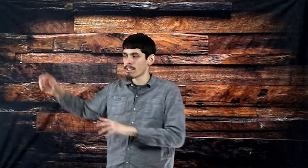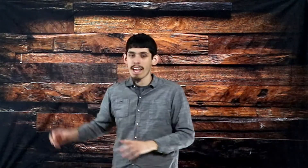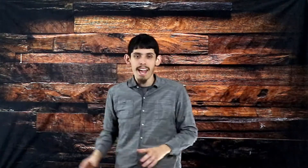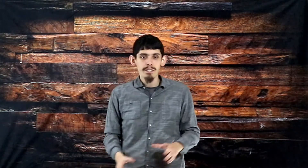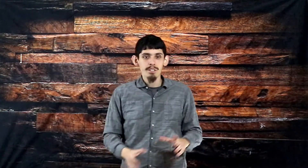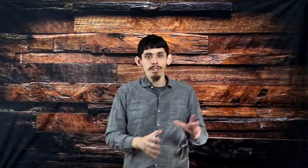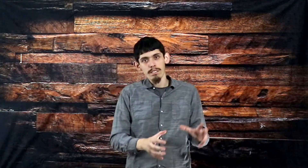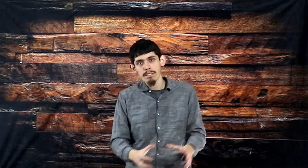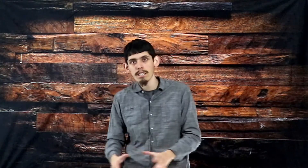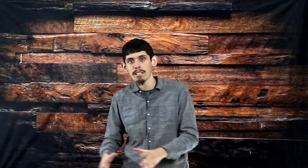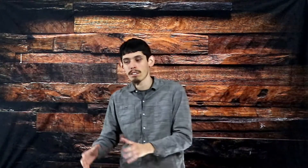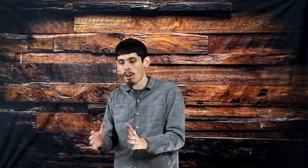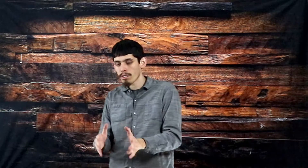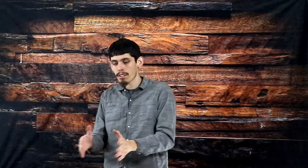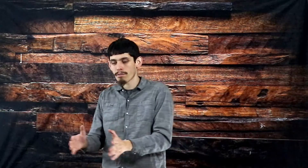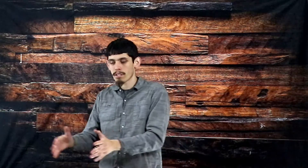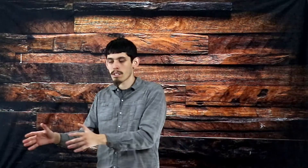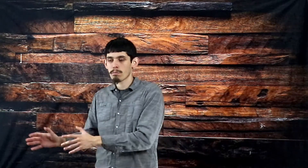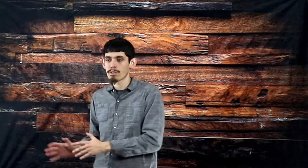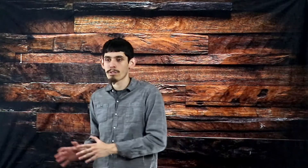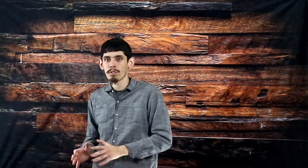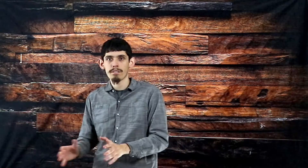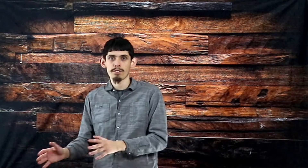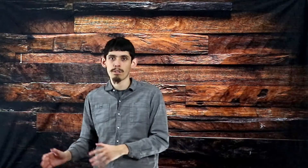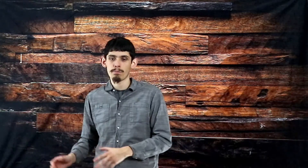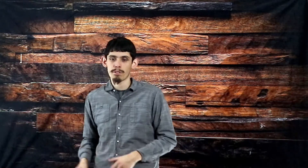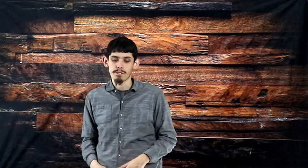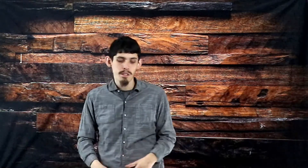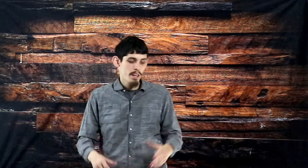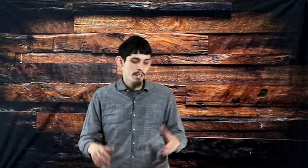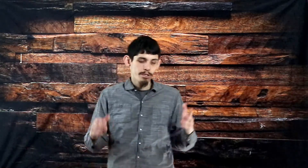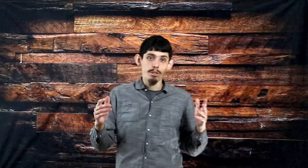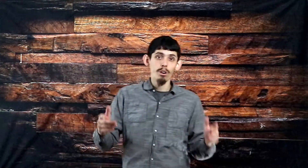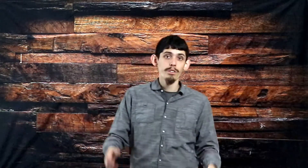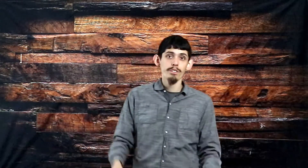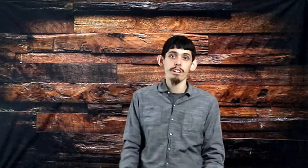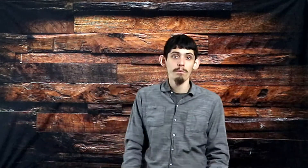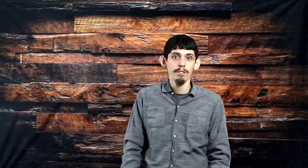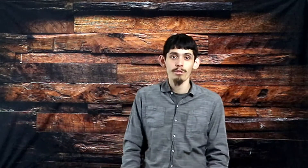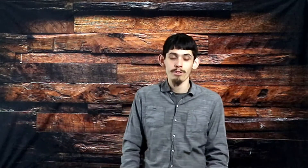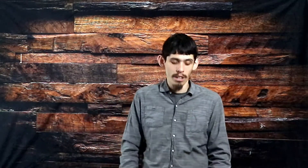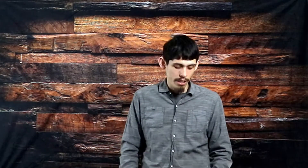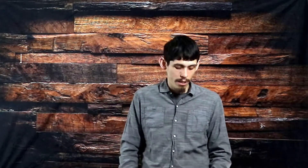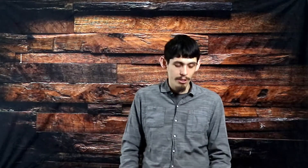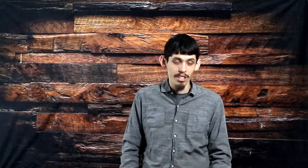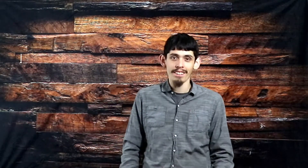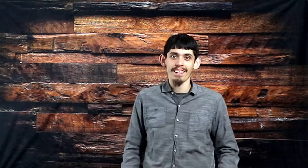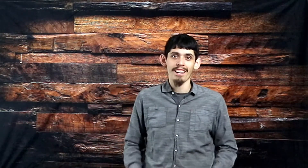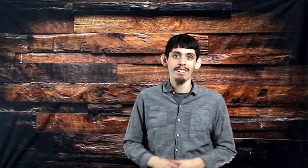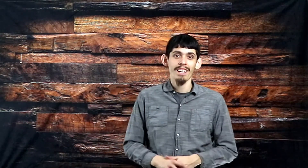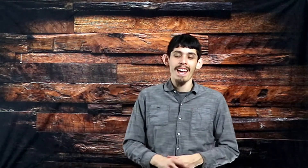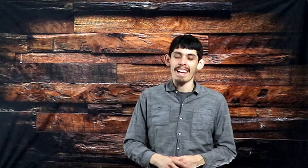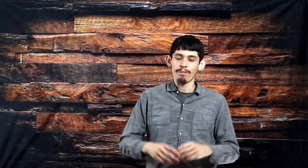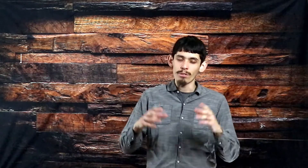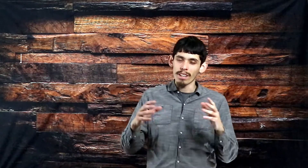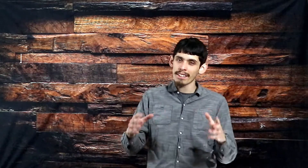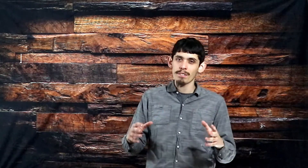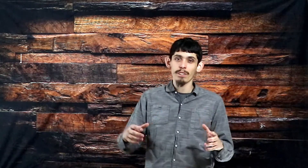And you can see all the different symbols throughout the scriptures. So go over to thearmyofyouth.com, check that out. And if you like this video,